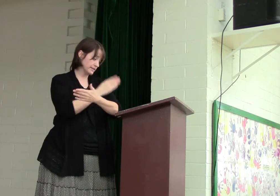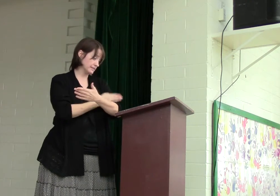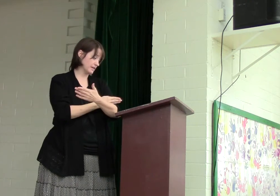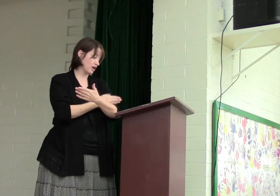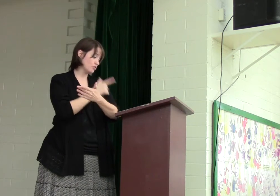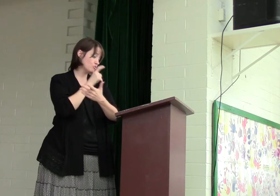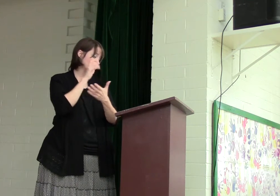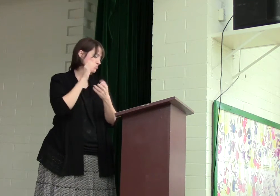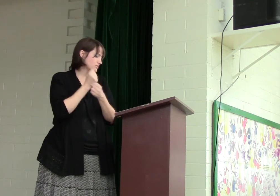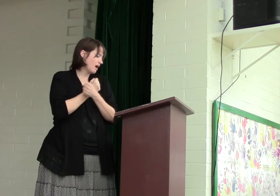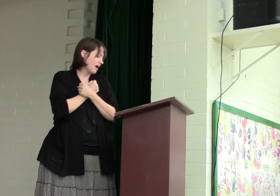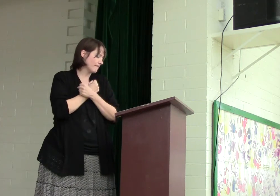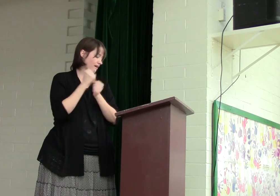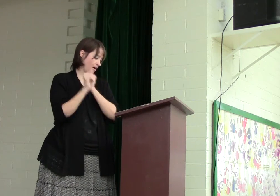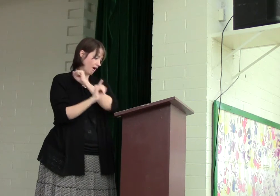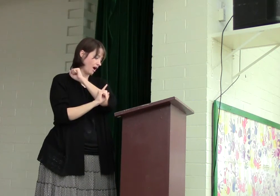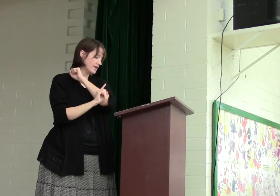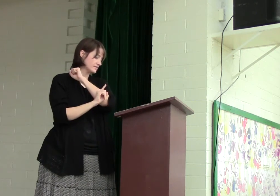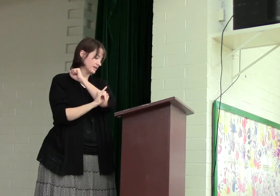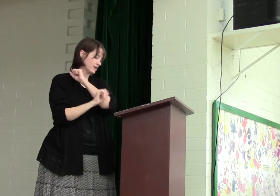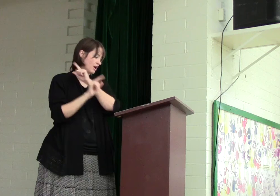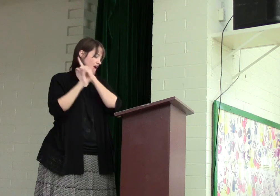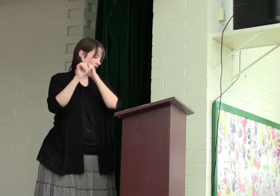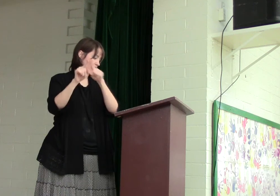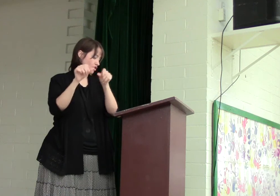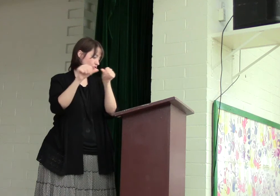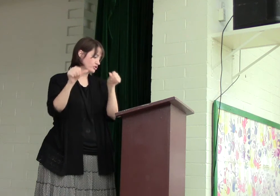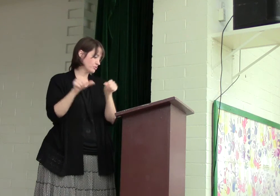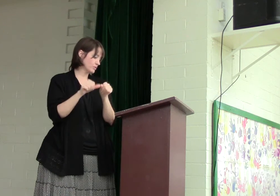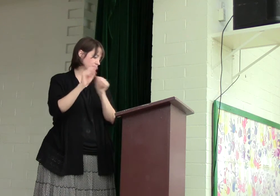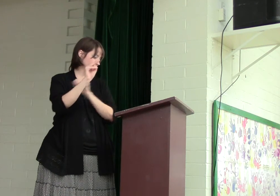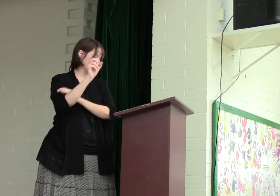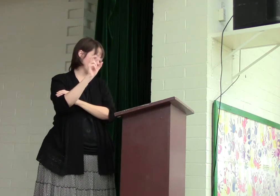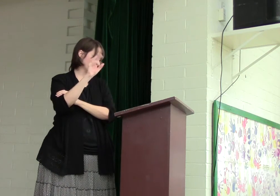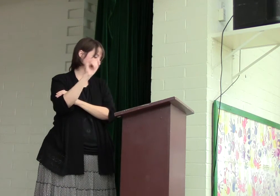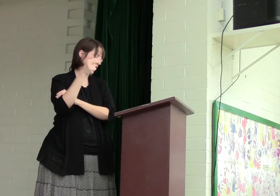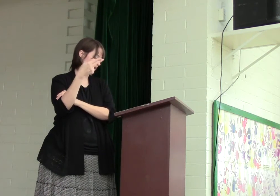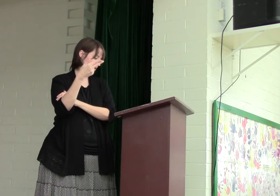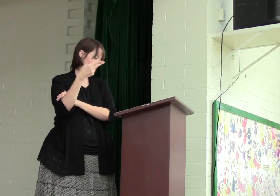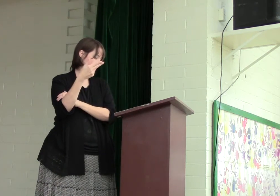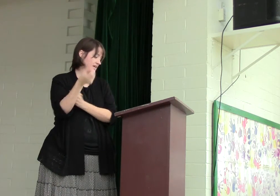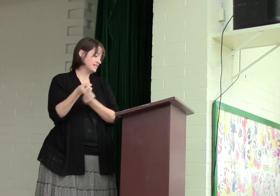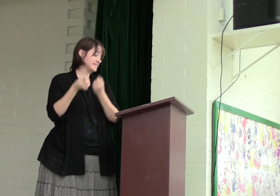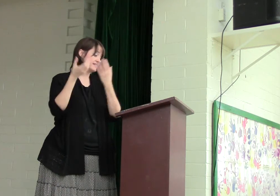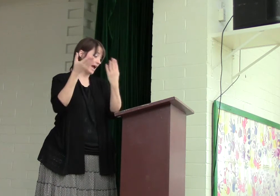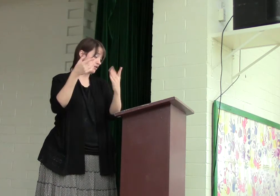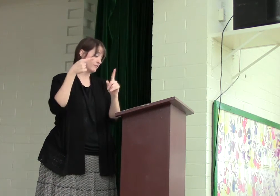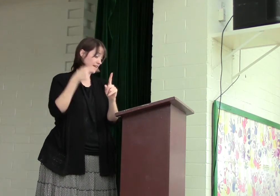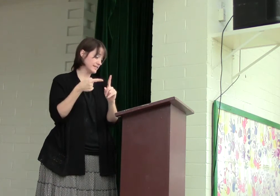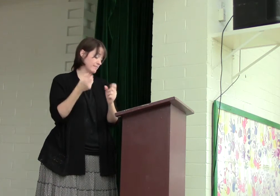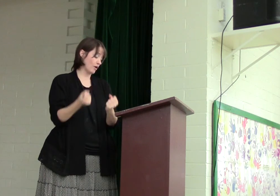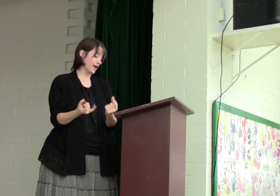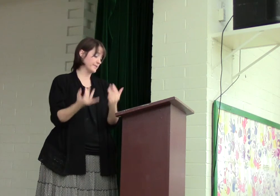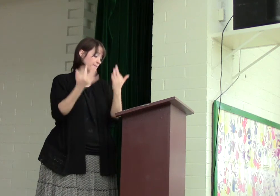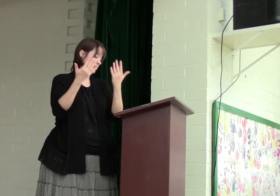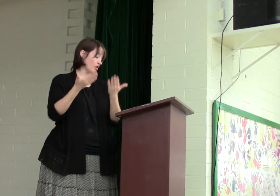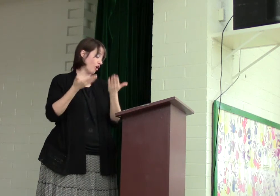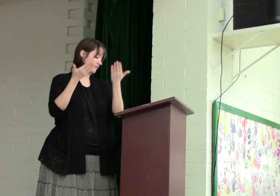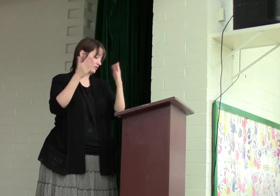son, whom you love, Isaac, and go to the region of Moriah. Sacrifice him there as a burnt offering